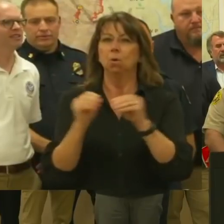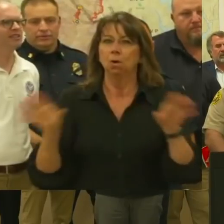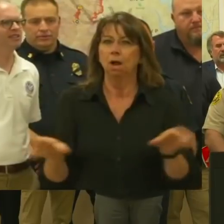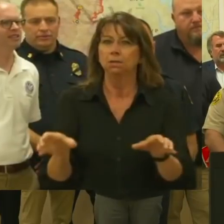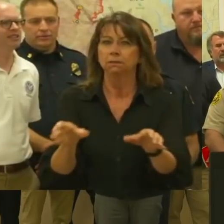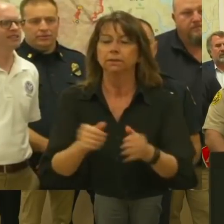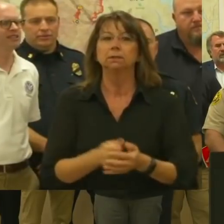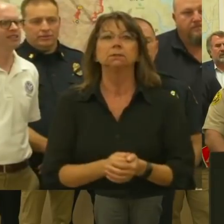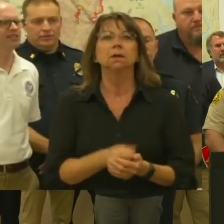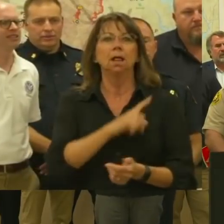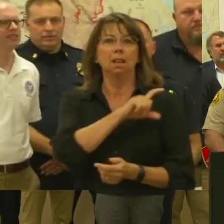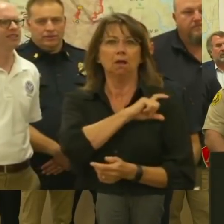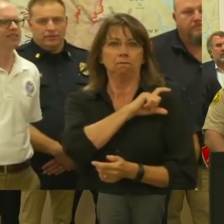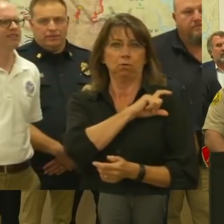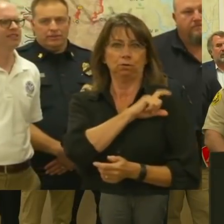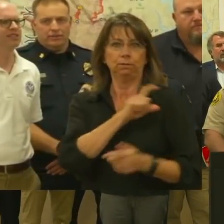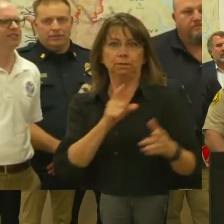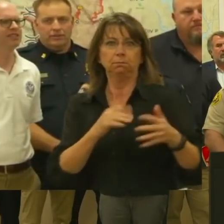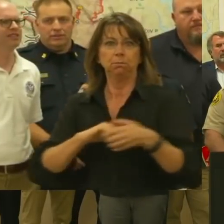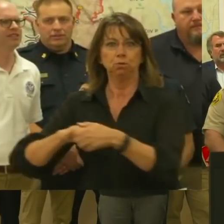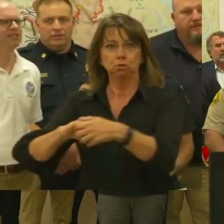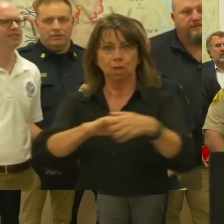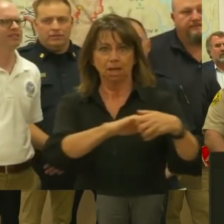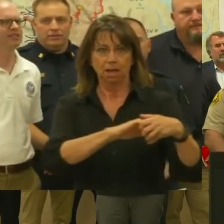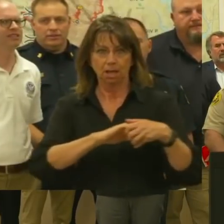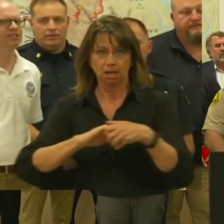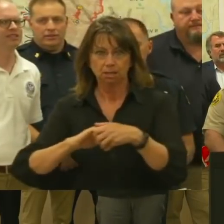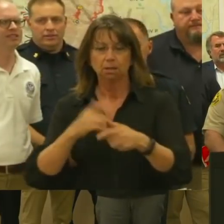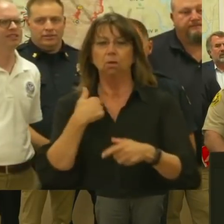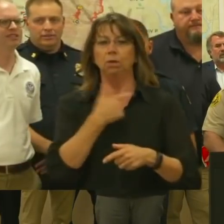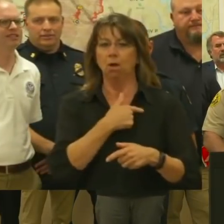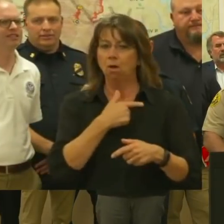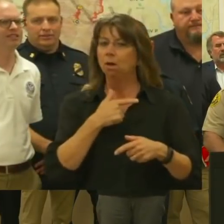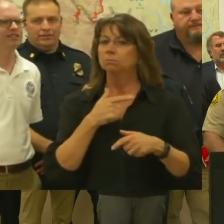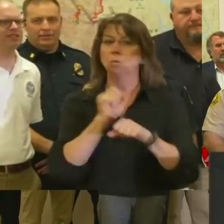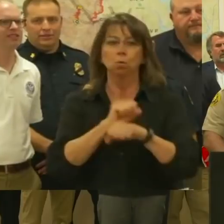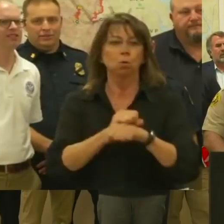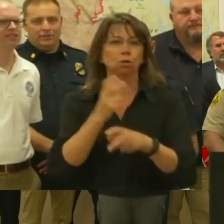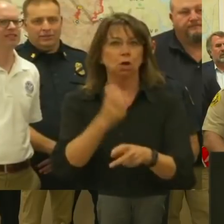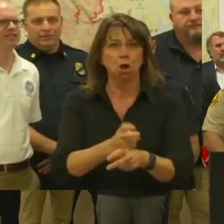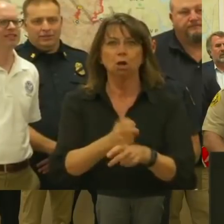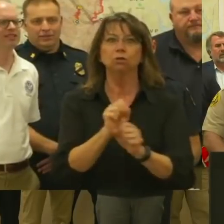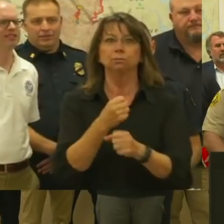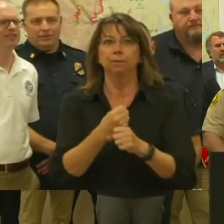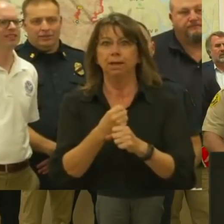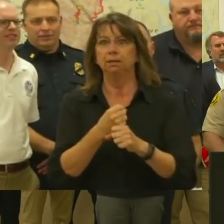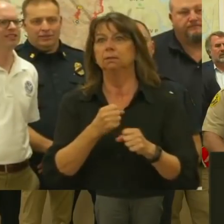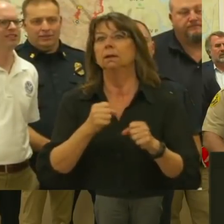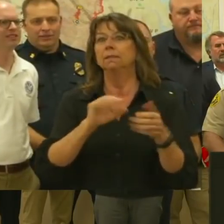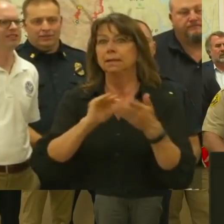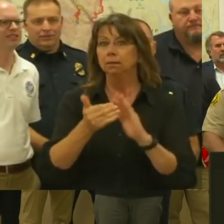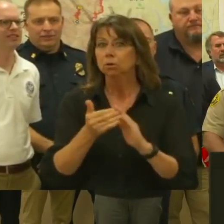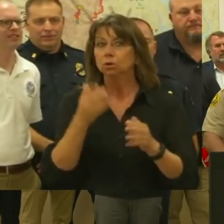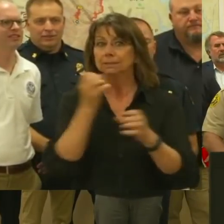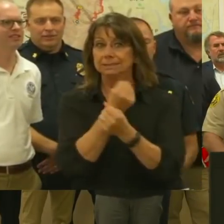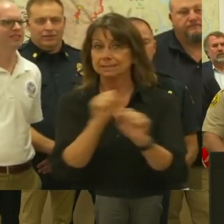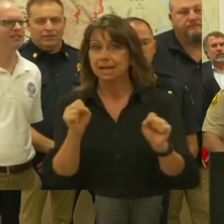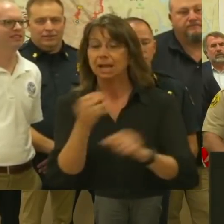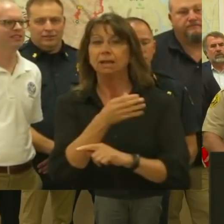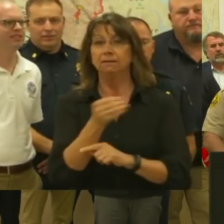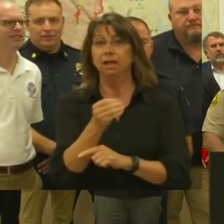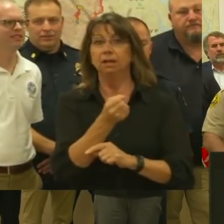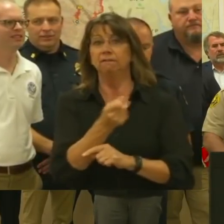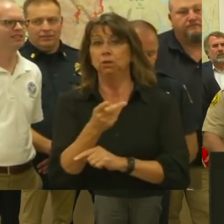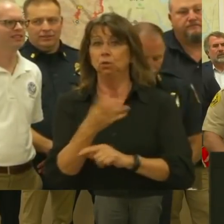The law enforcement and mutual aid folks and my staff did a great job of keeping our neighborhood safe and made a few arrests as a result of people coming into evacuation areas and